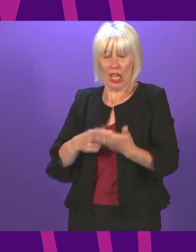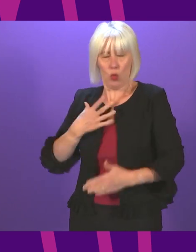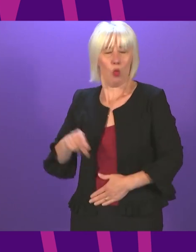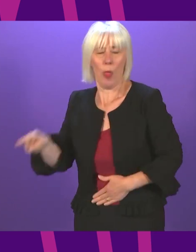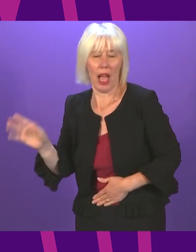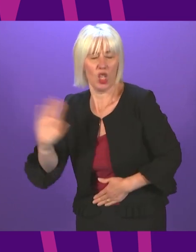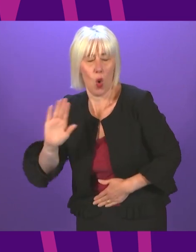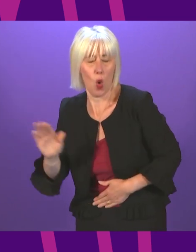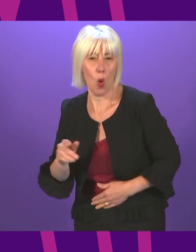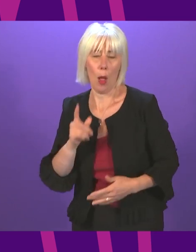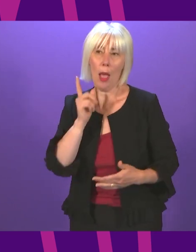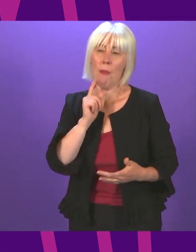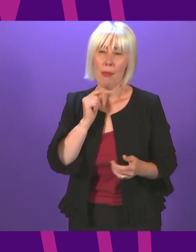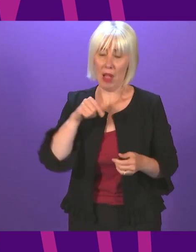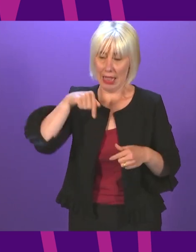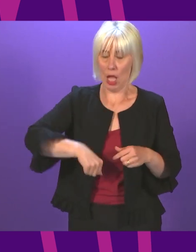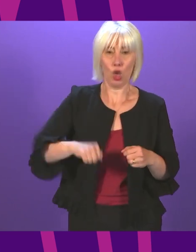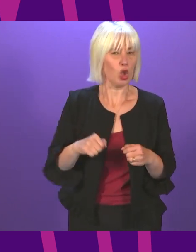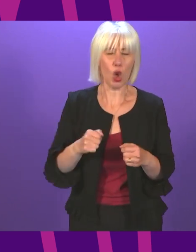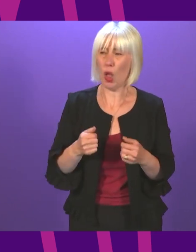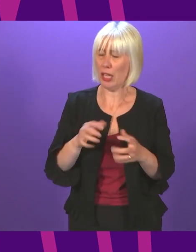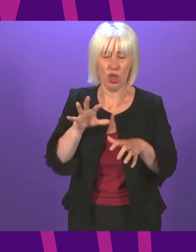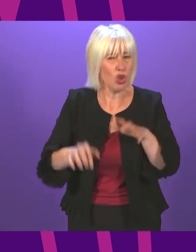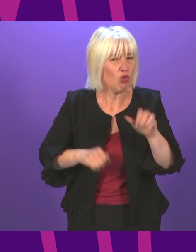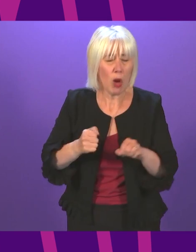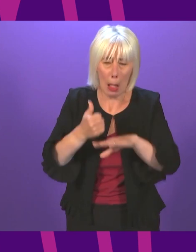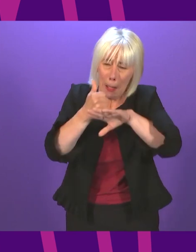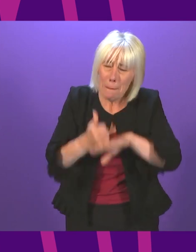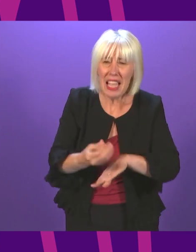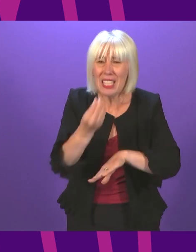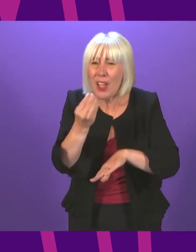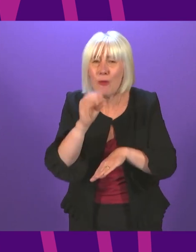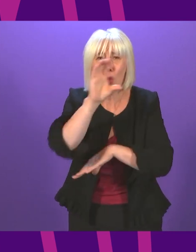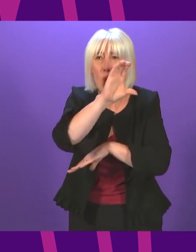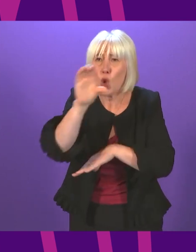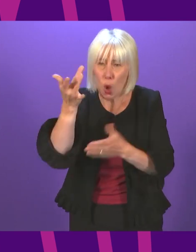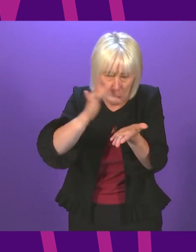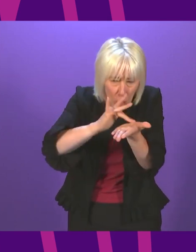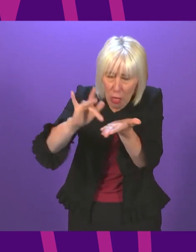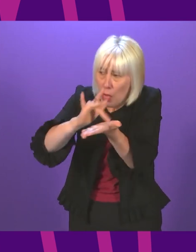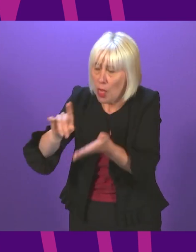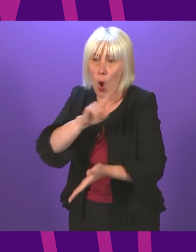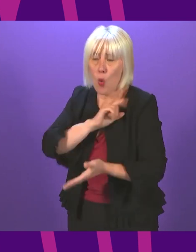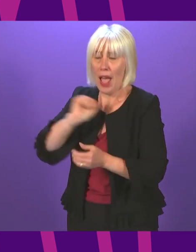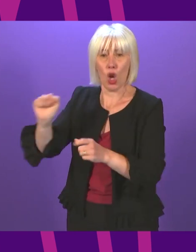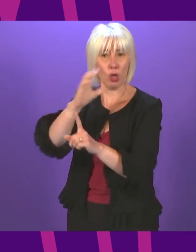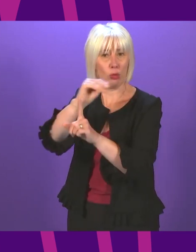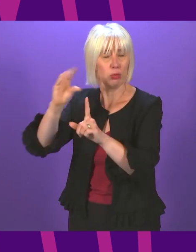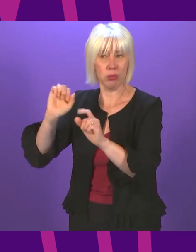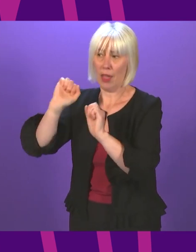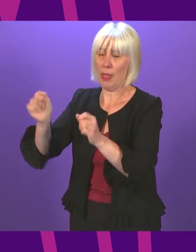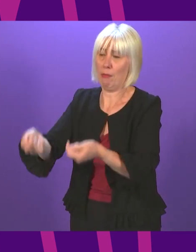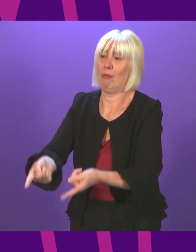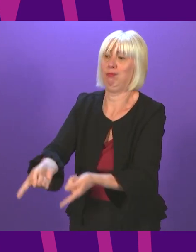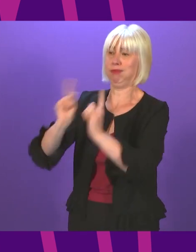across Scotland are struggling to get basic food supplies in supermarkets right now because of a Tory imposed